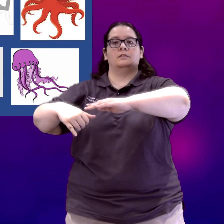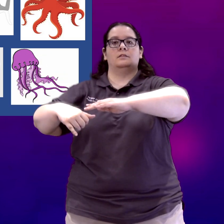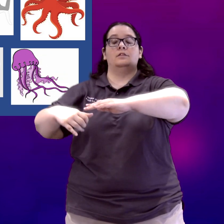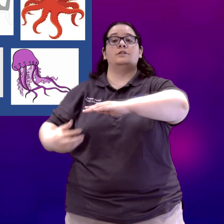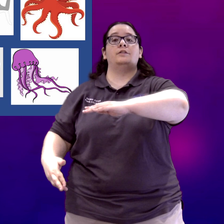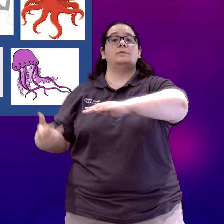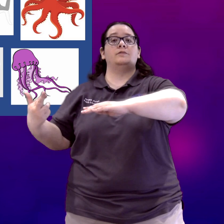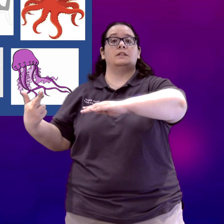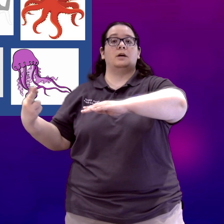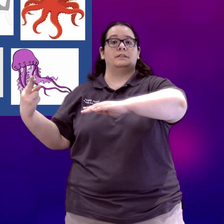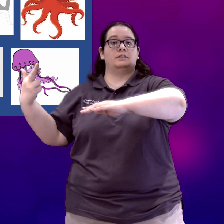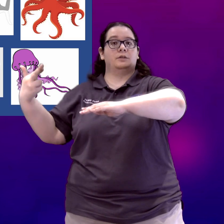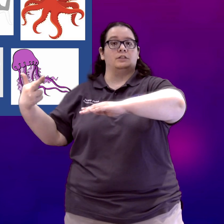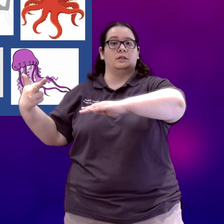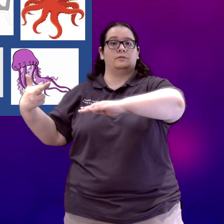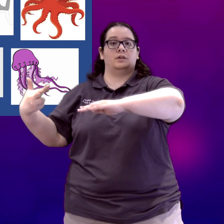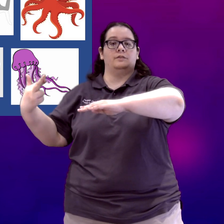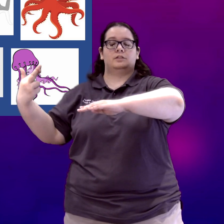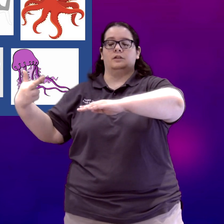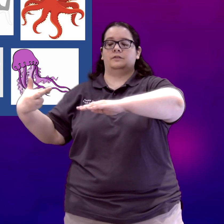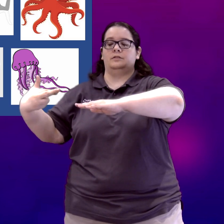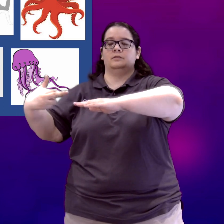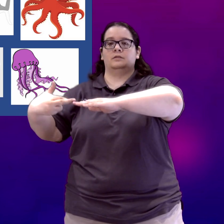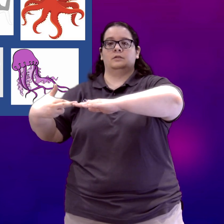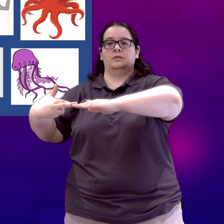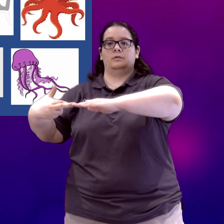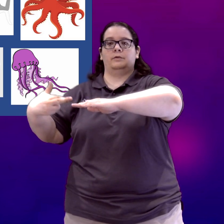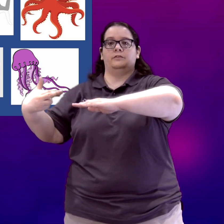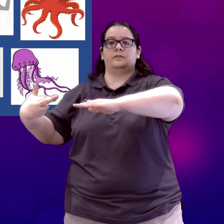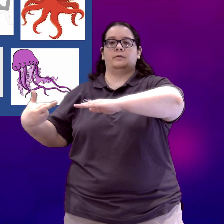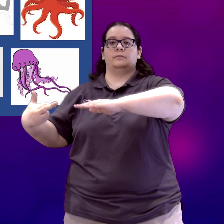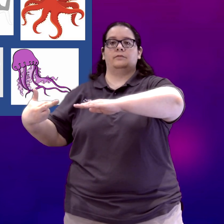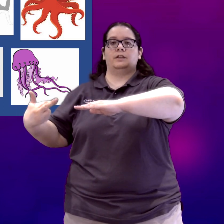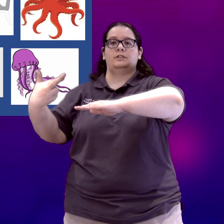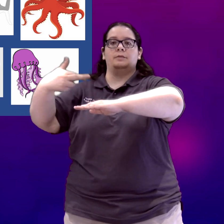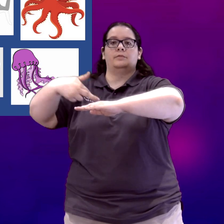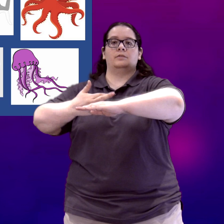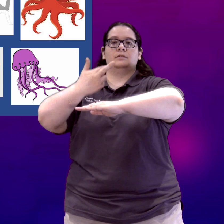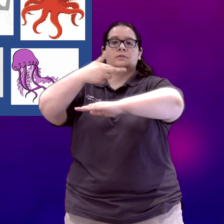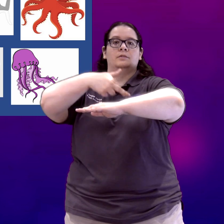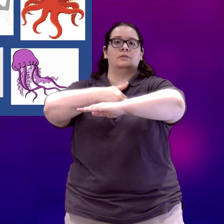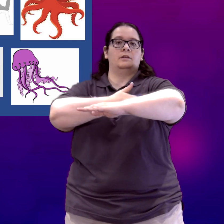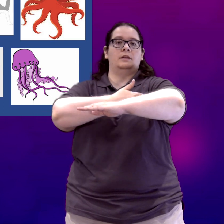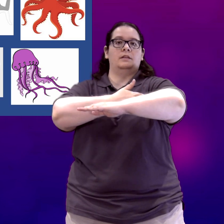You'll notice it moves in the opposite direction of dolphin. Dolphin. We went from fingertip in.